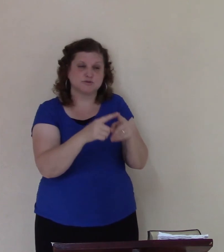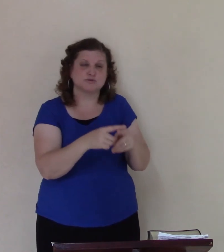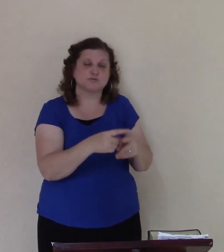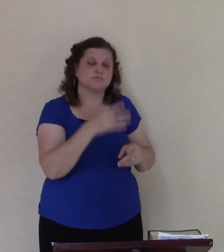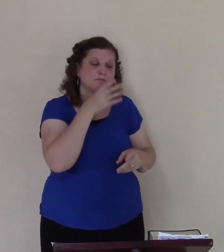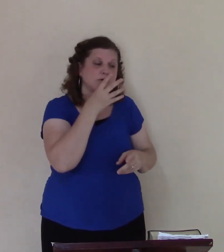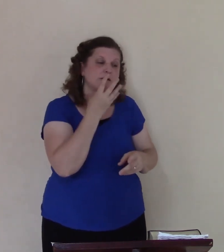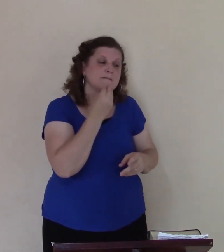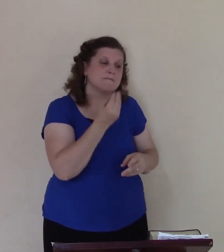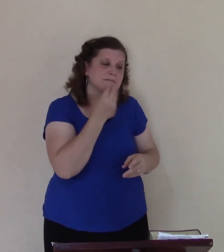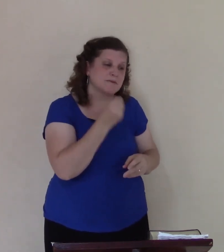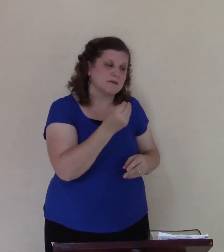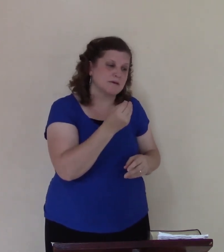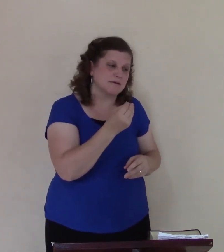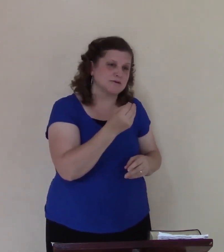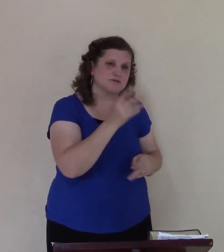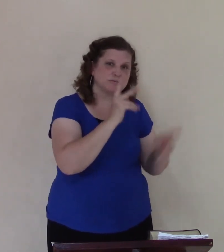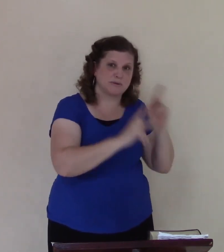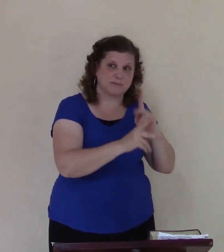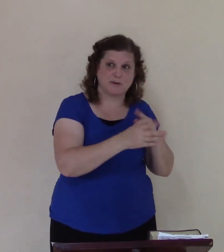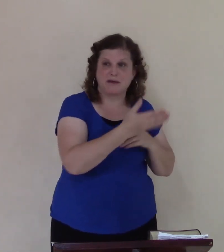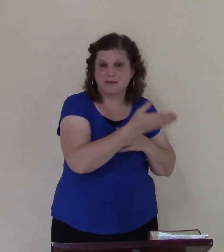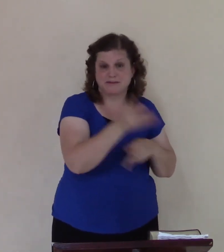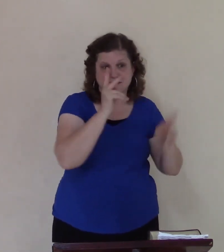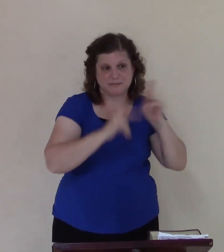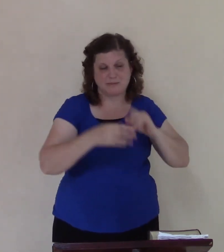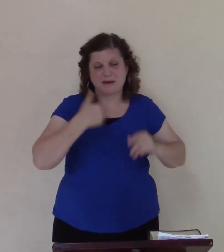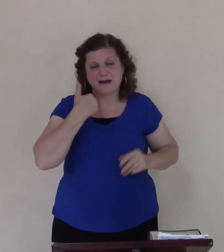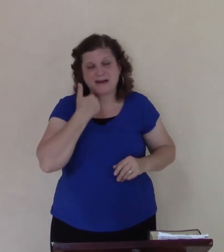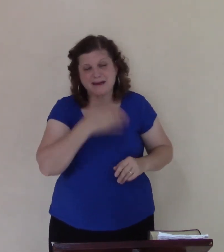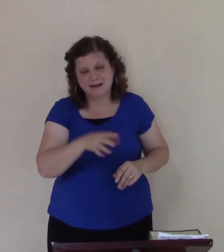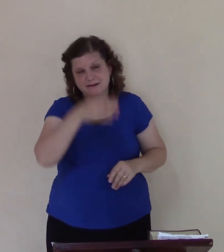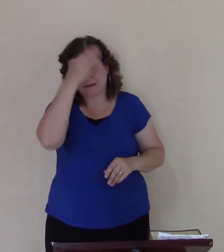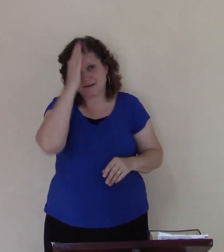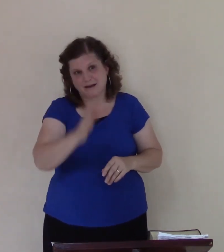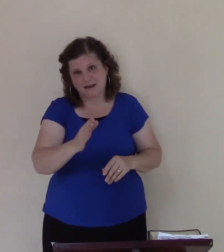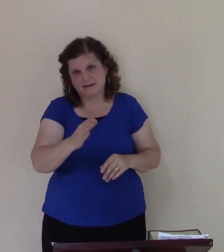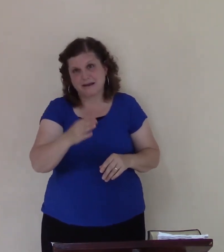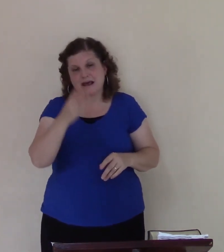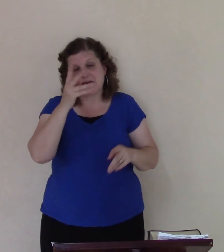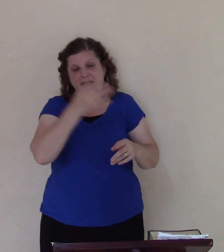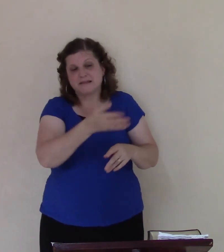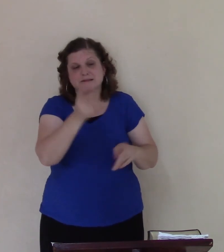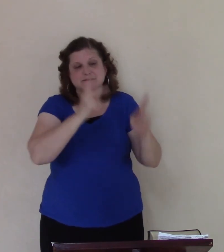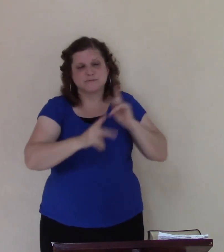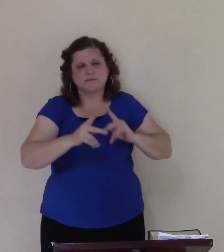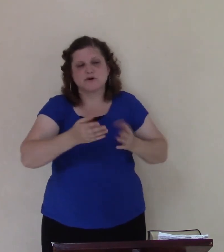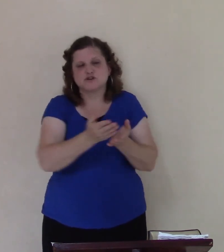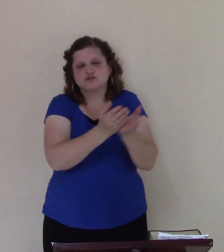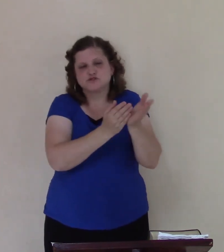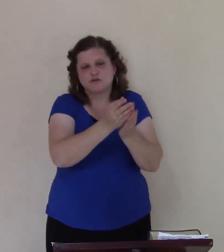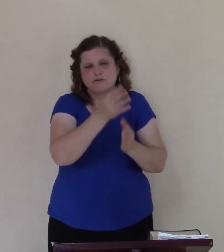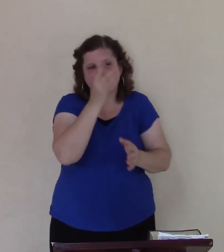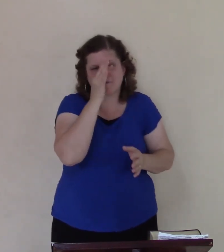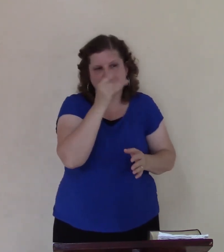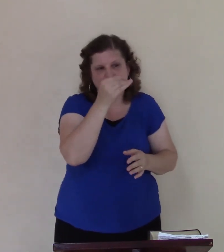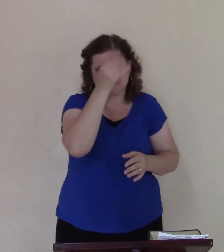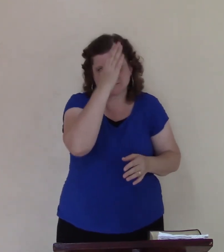these people paid to God for them these people served lost dogs they killed the children of Israel not just